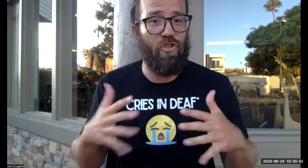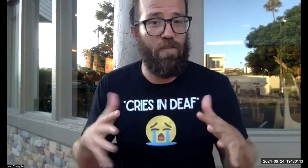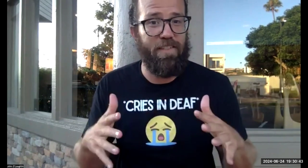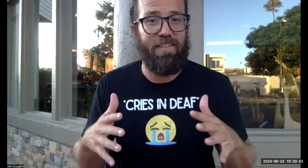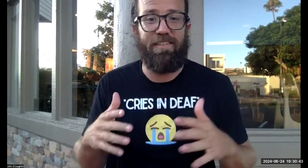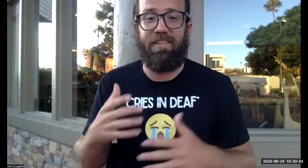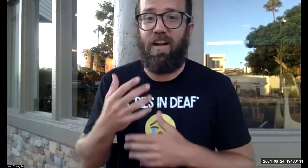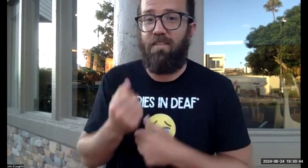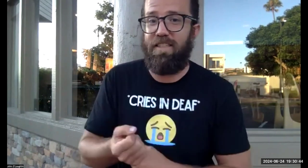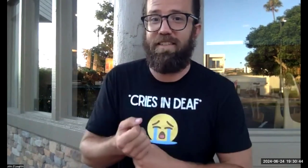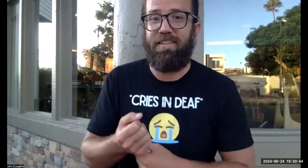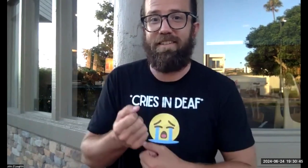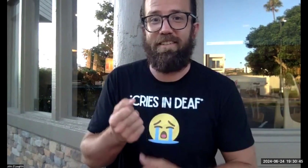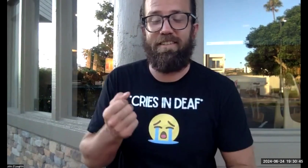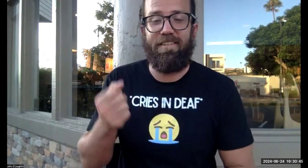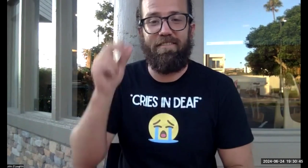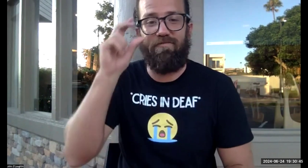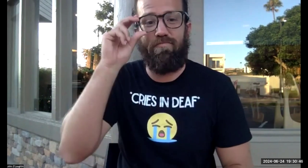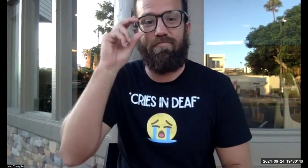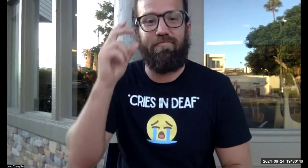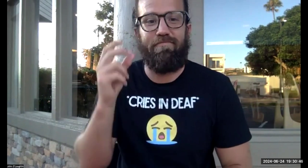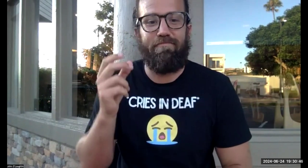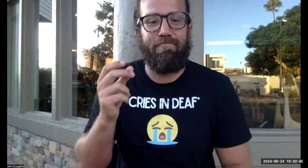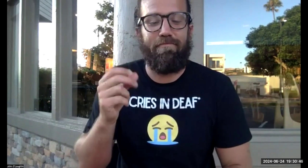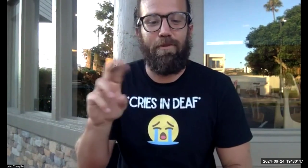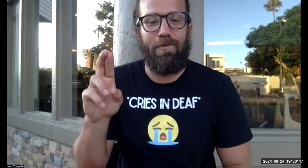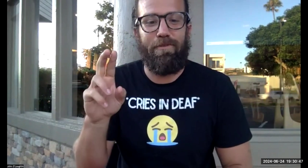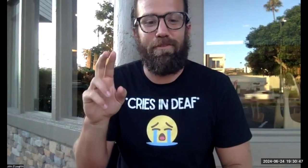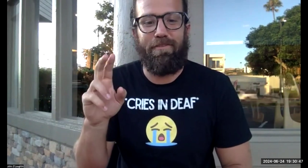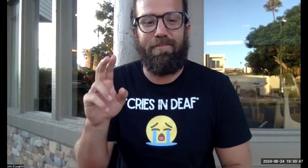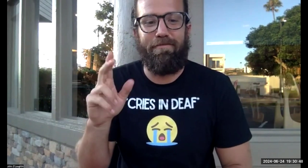How many of you feel a little bit nervous or maybe you feel confident? Anyone?